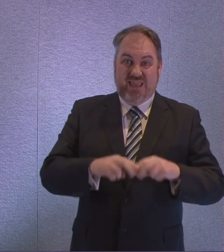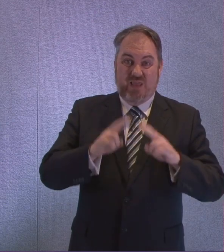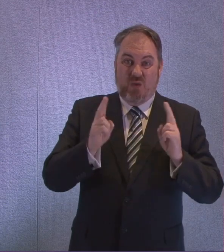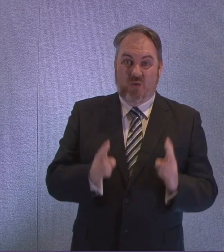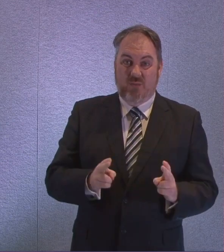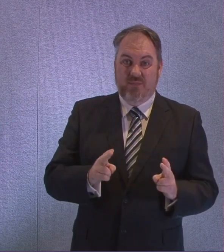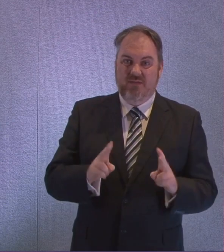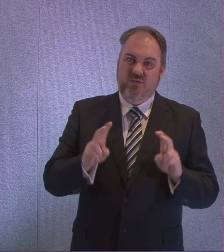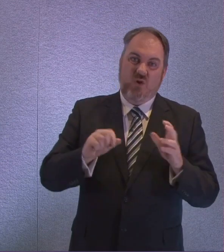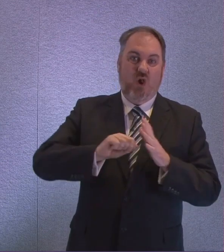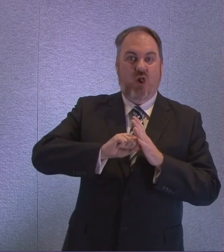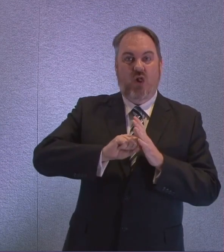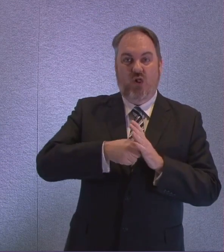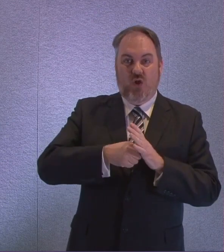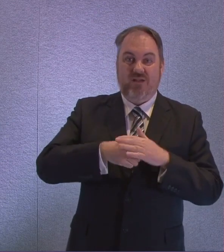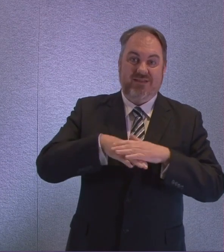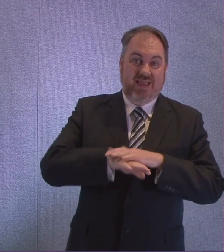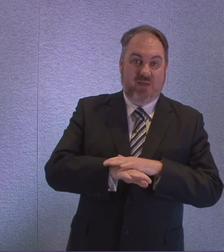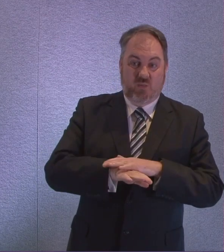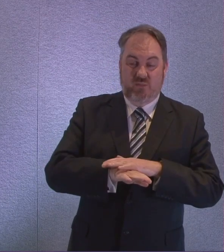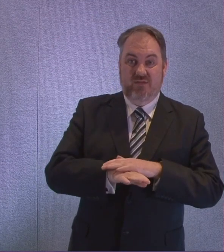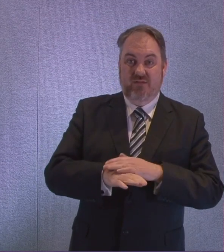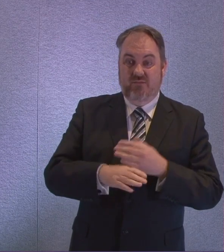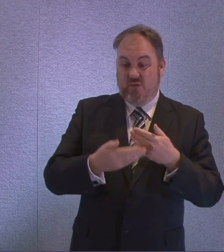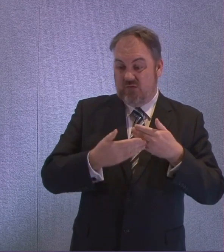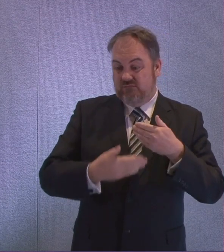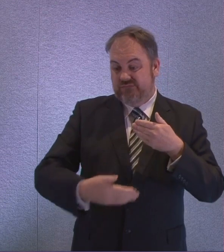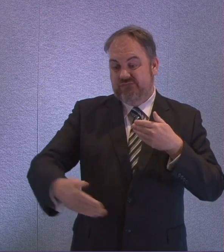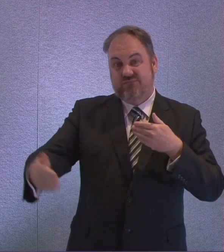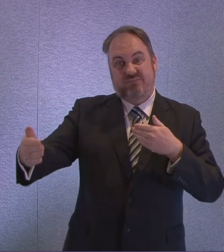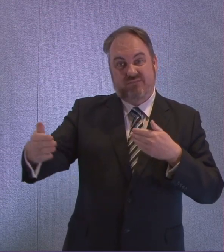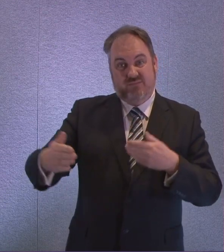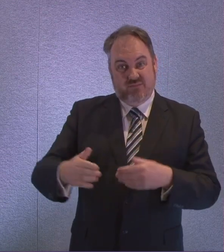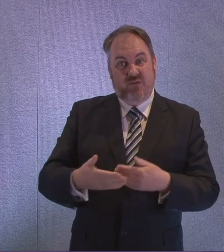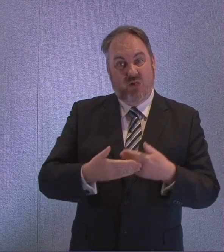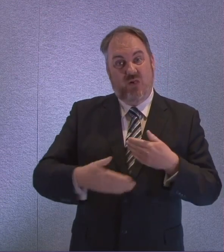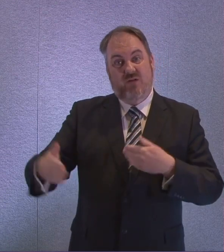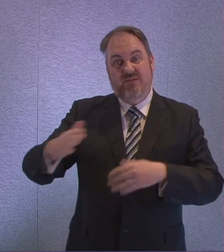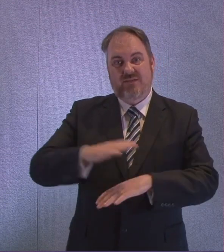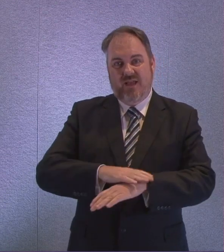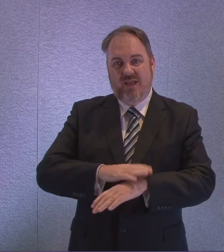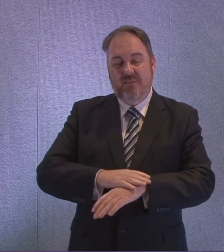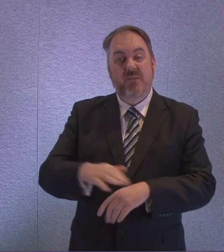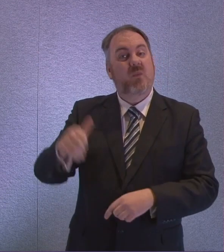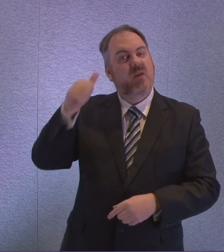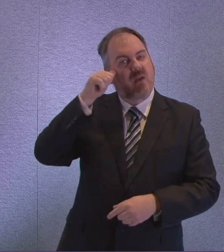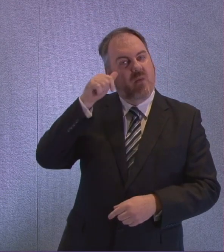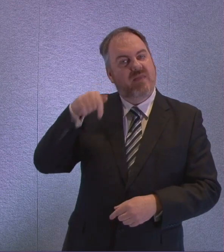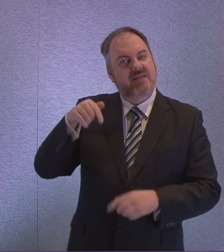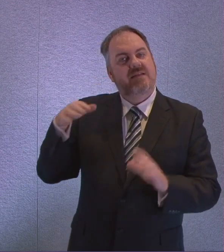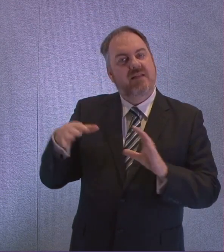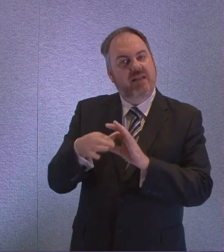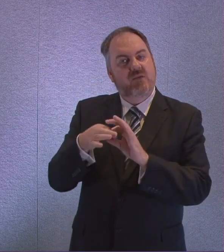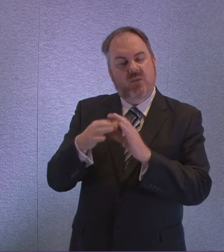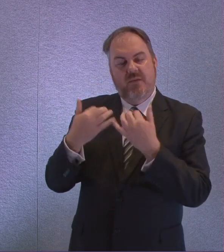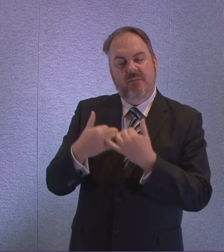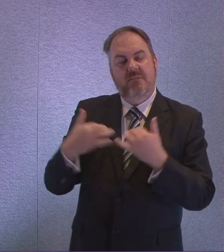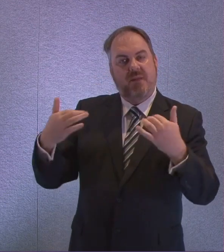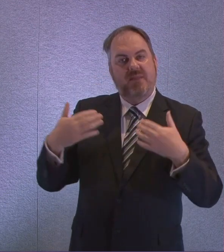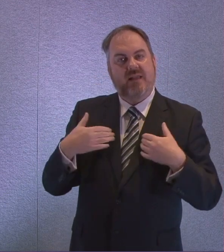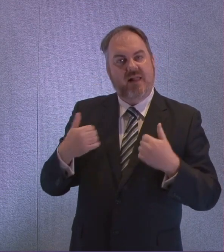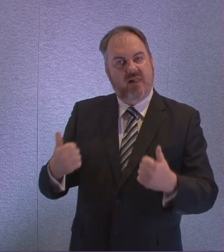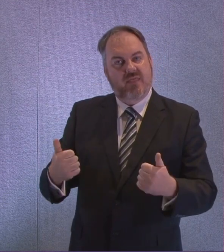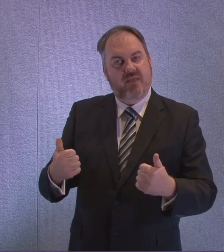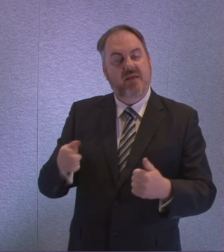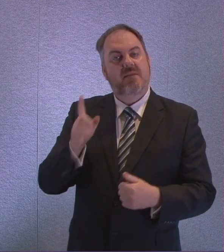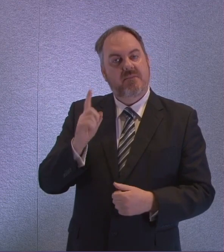So, presiding officer, can I ask the first minister to confirm that, while this is first and foremost a public health decision, it is one that will be taken in lockstep